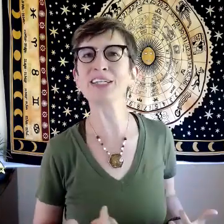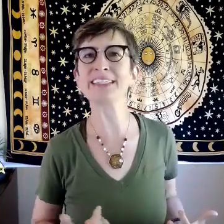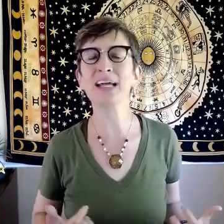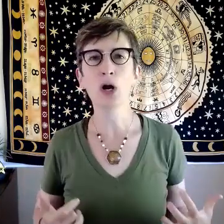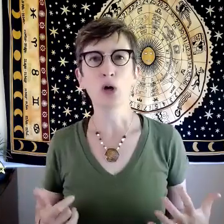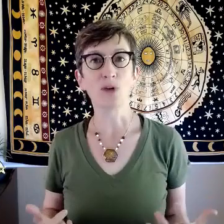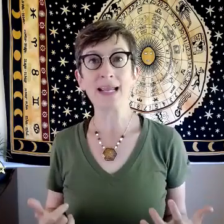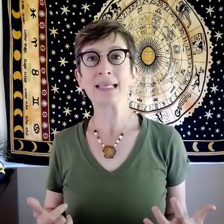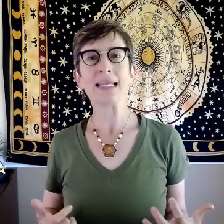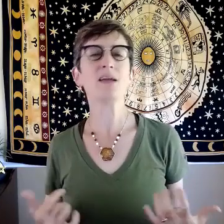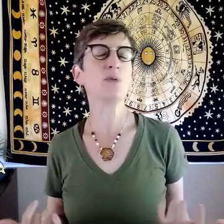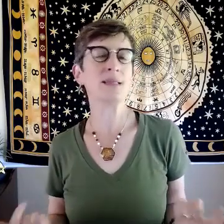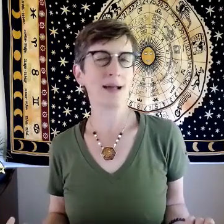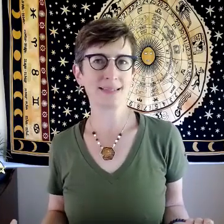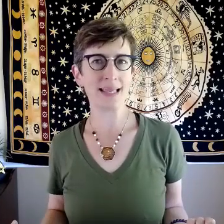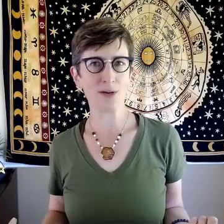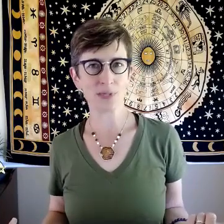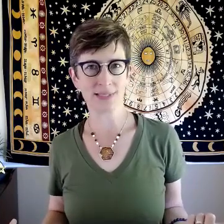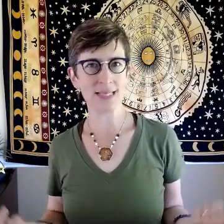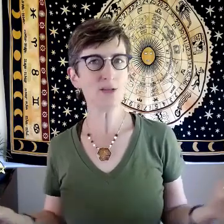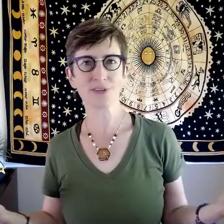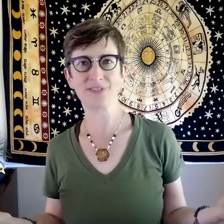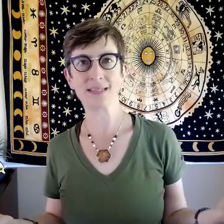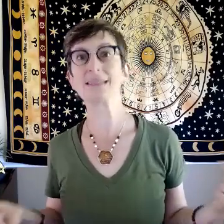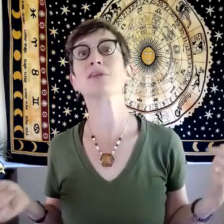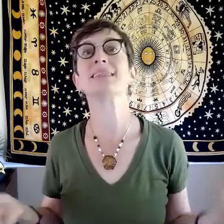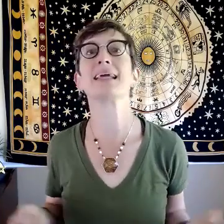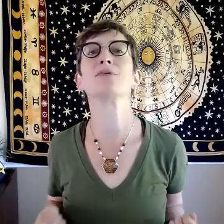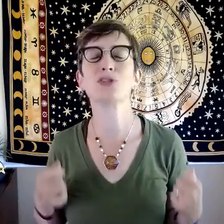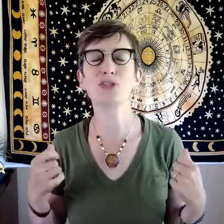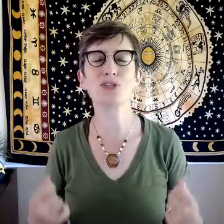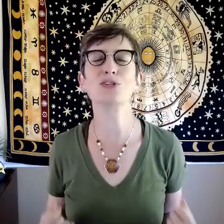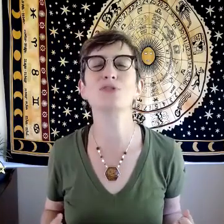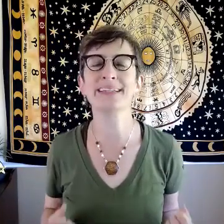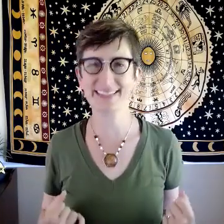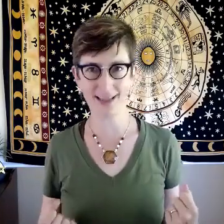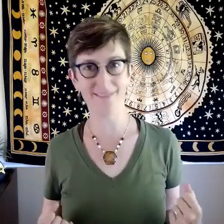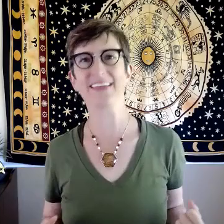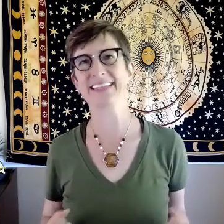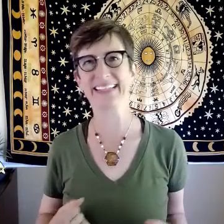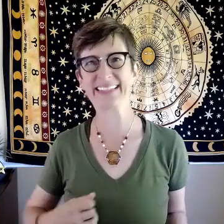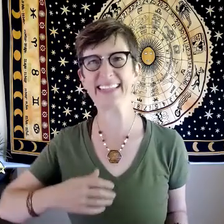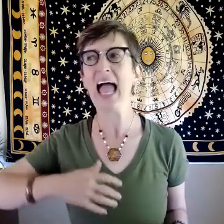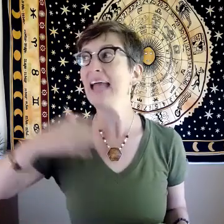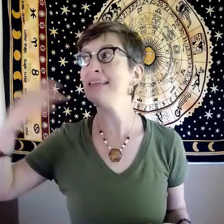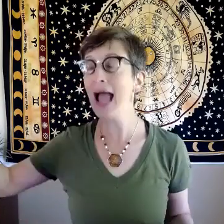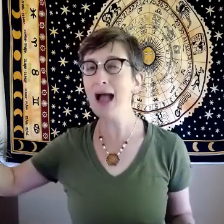right he would not say he was a teacher of physics he would say he was a student of physics and now